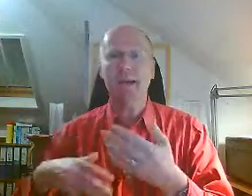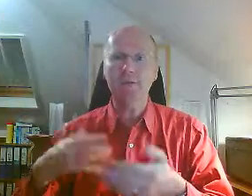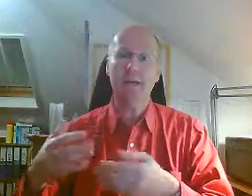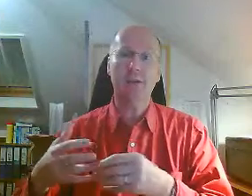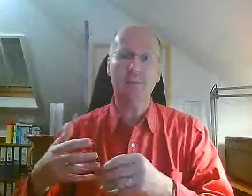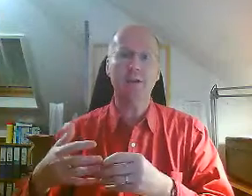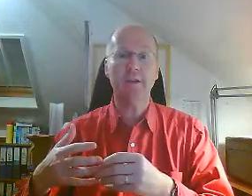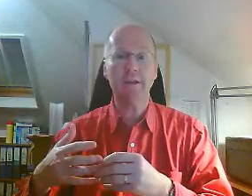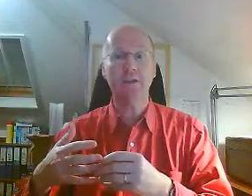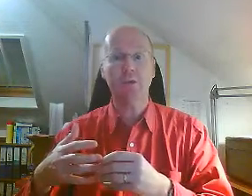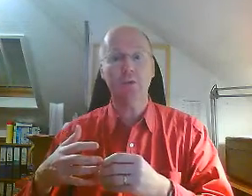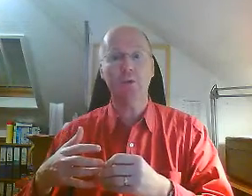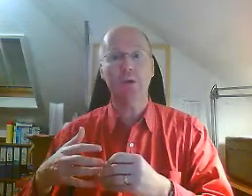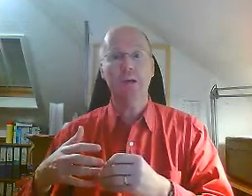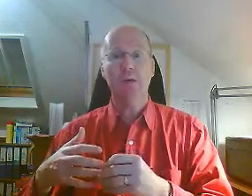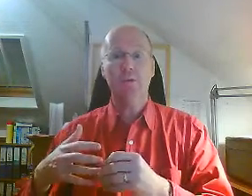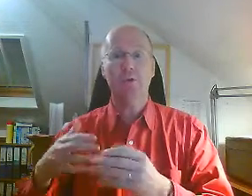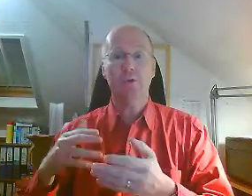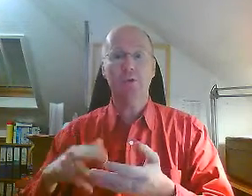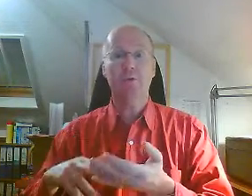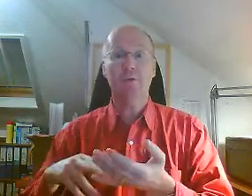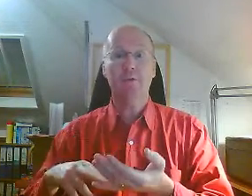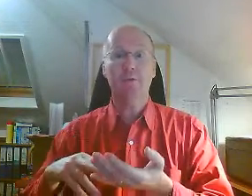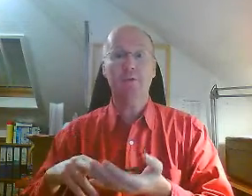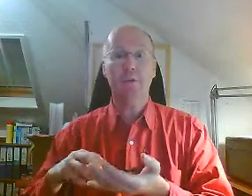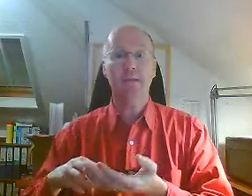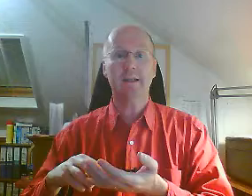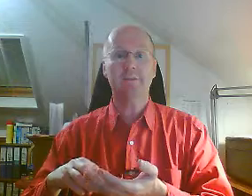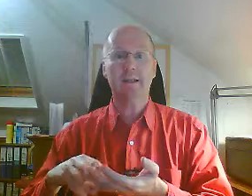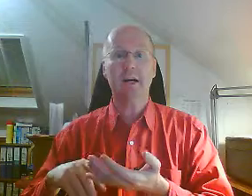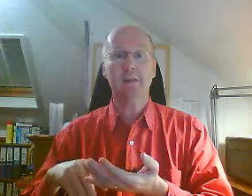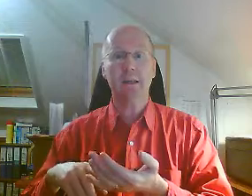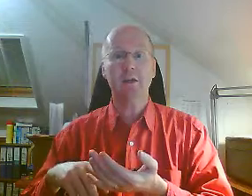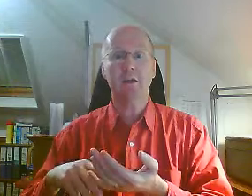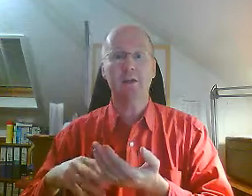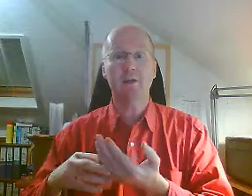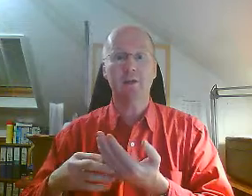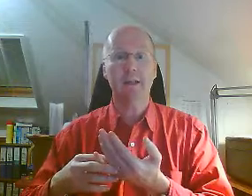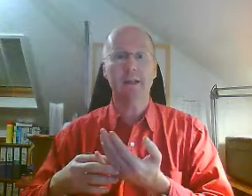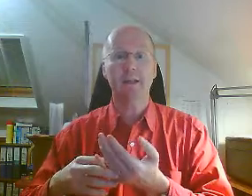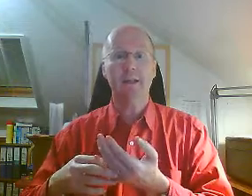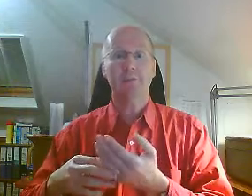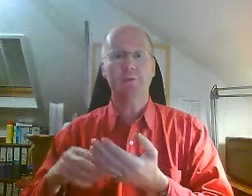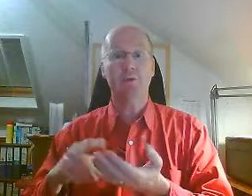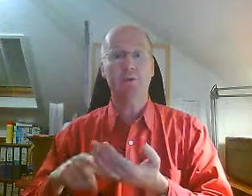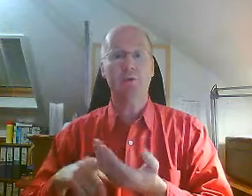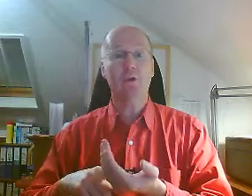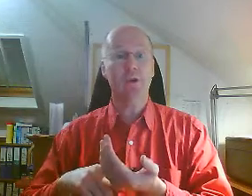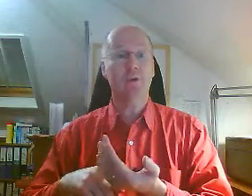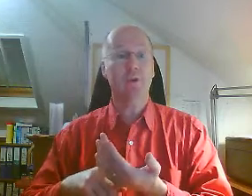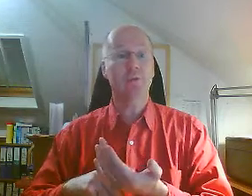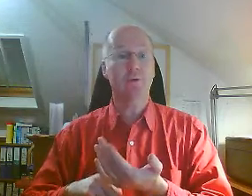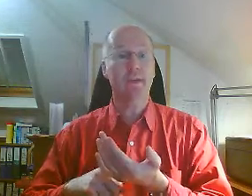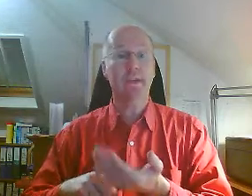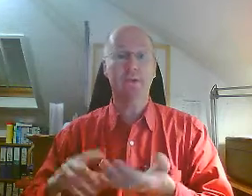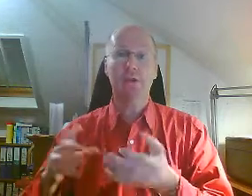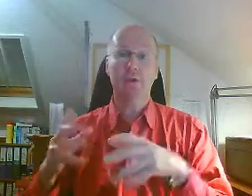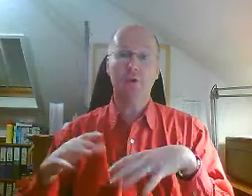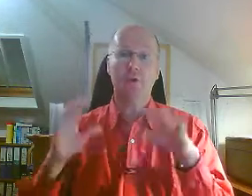the heads and admin that you need to do, but you shouldn't be focusing time and energy on those things. You should be focusing on those three things. So